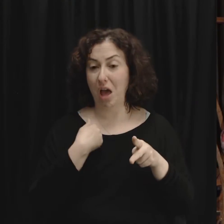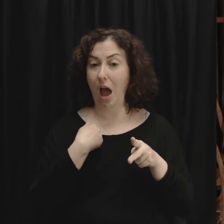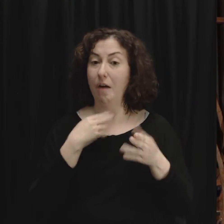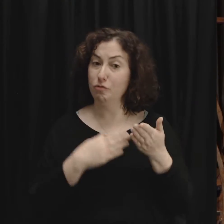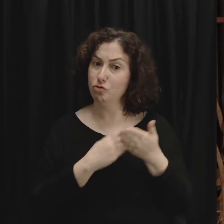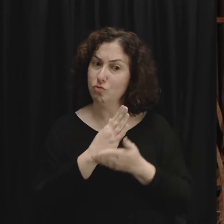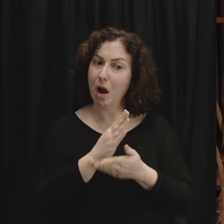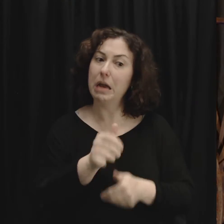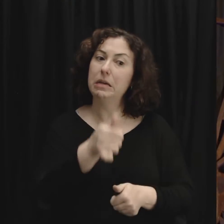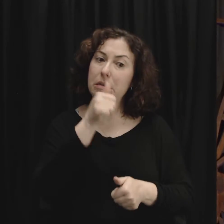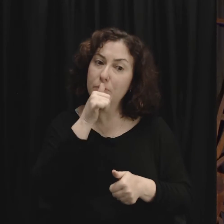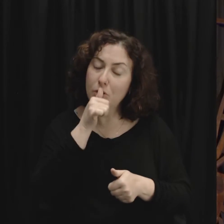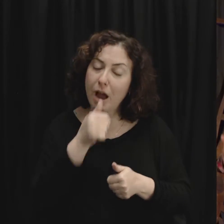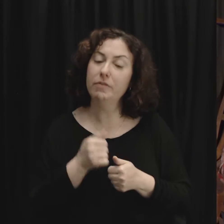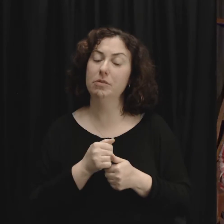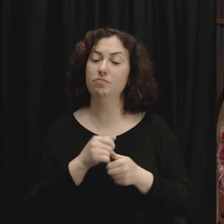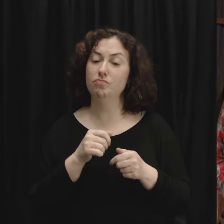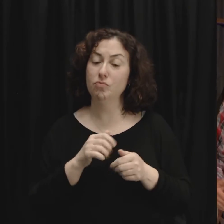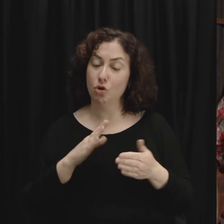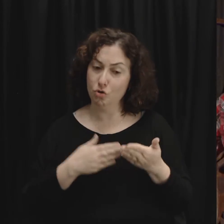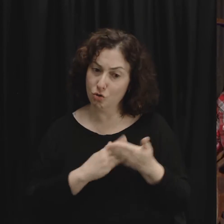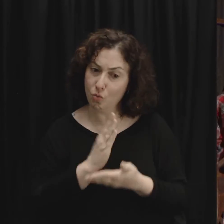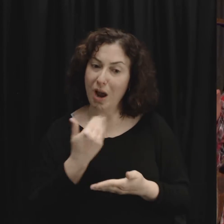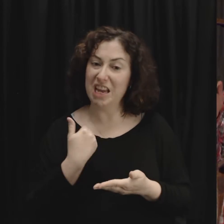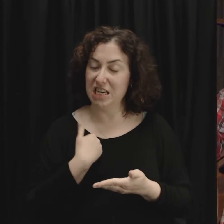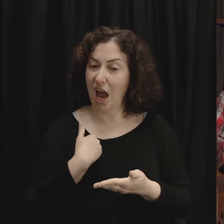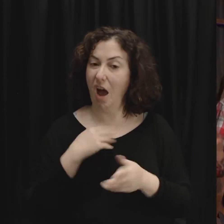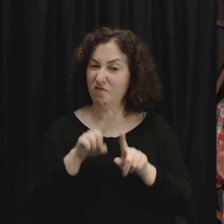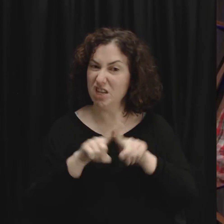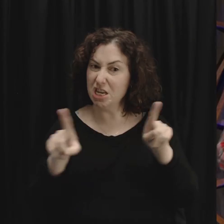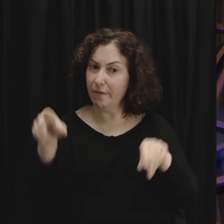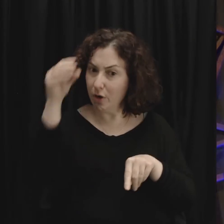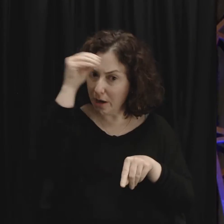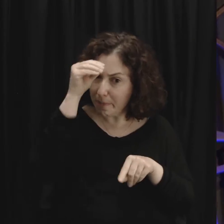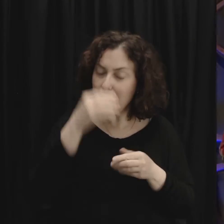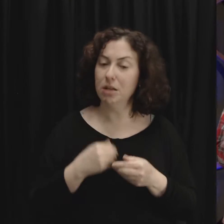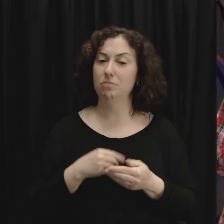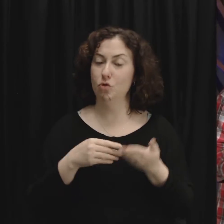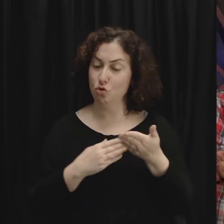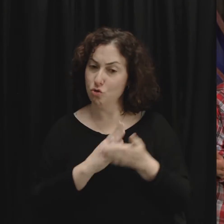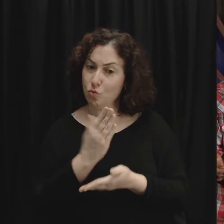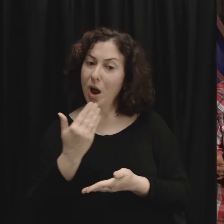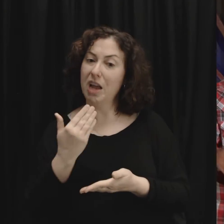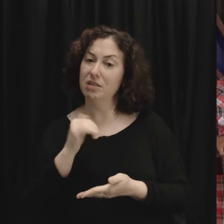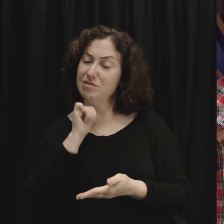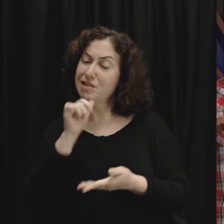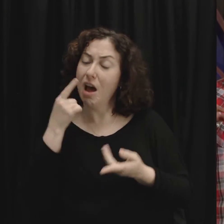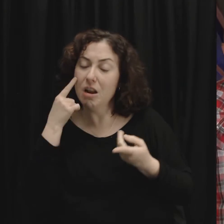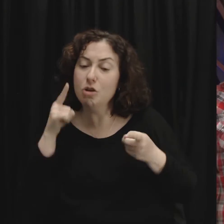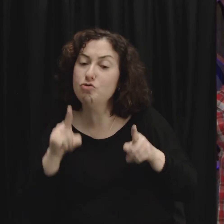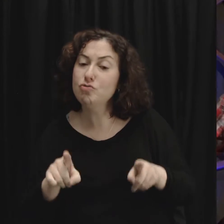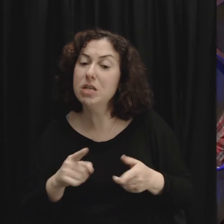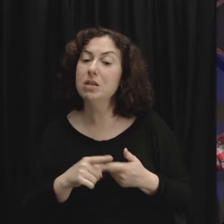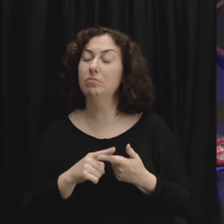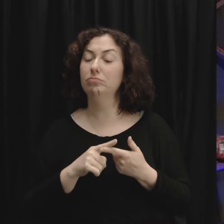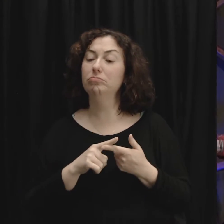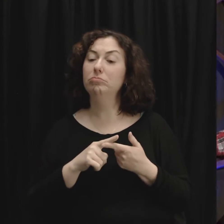to be different the right to disagree the right to be heard the right to be taken seriously. And he goes into much more detailed